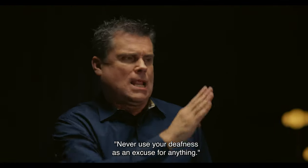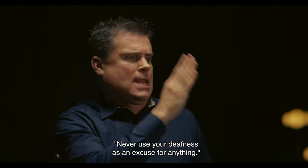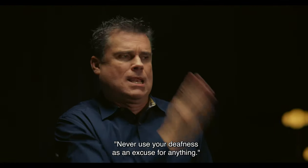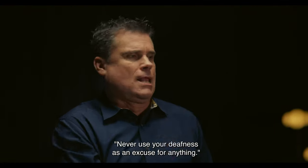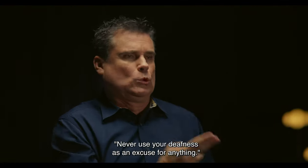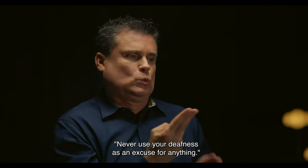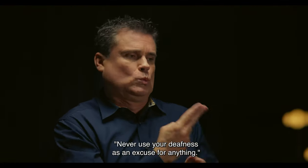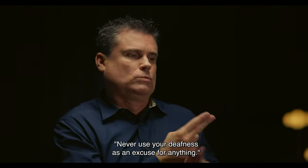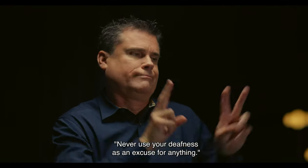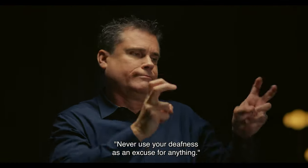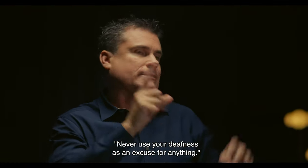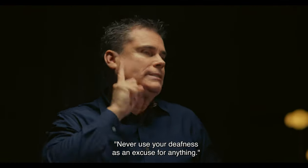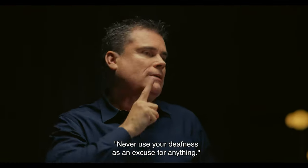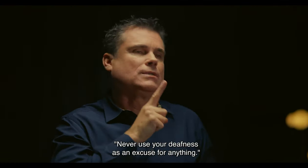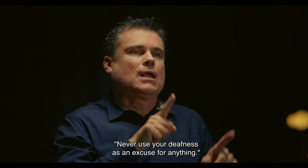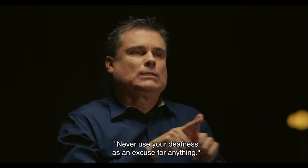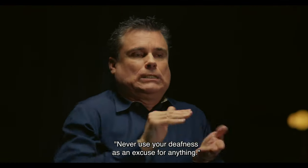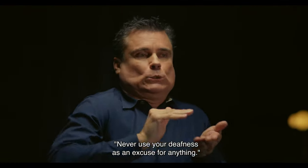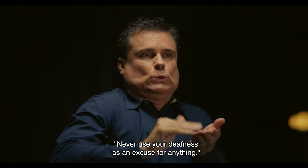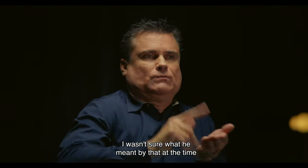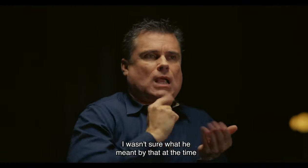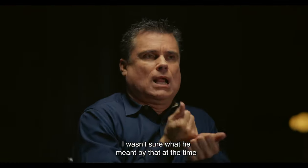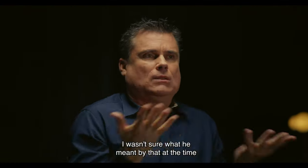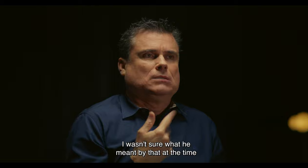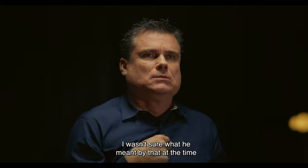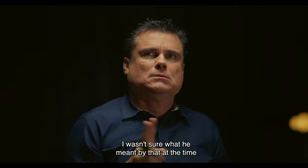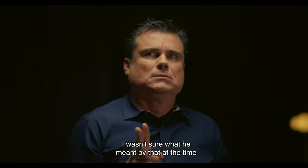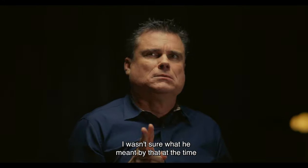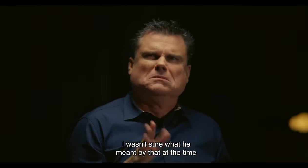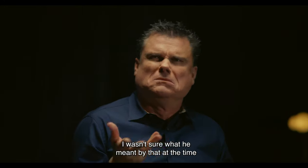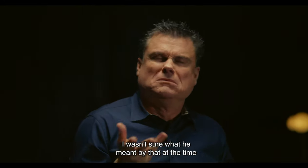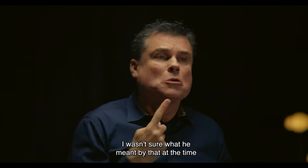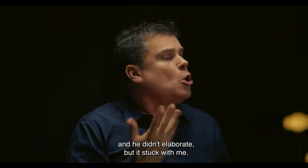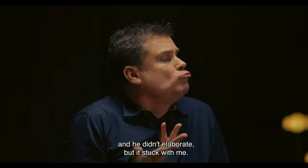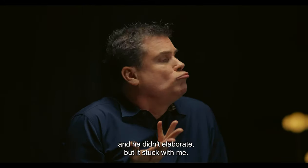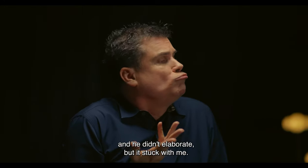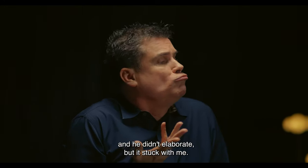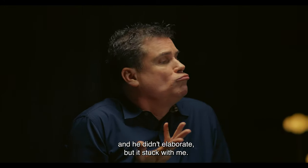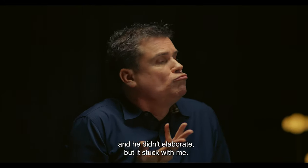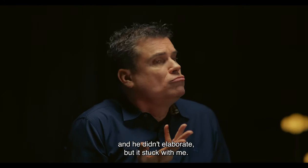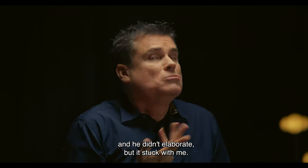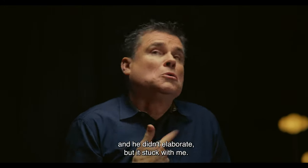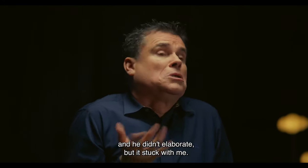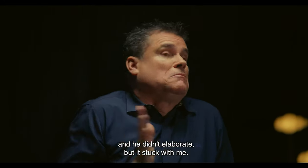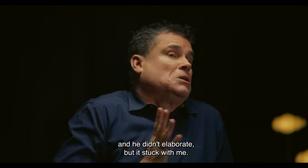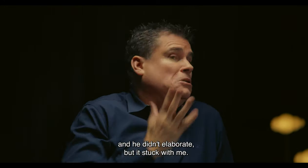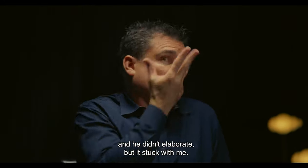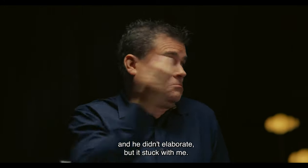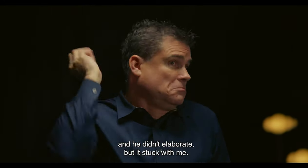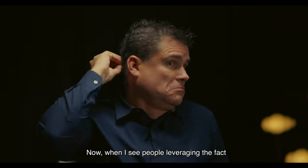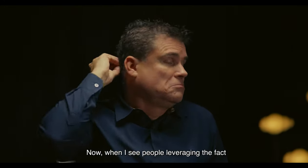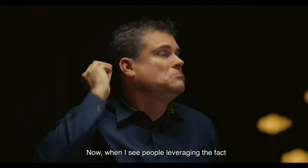never use your deafness as an excuse for anything. I wasn't sure what he meant by that at the time, and he didn't elaborate, but it stuck with me.